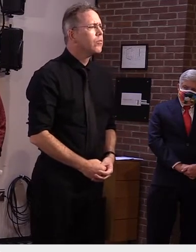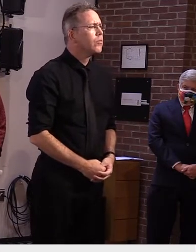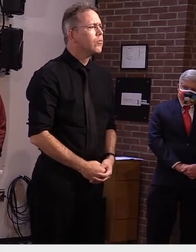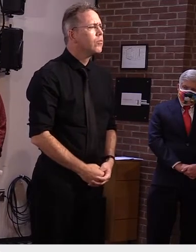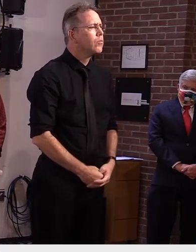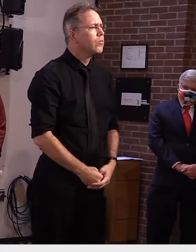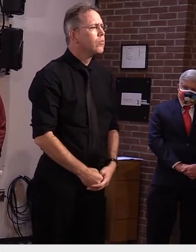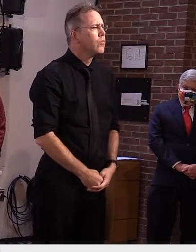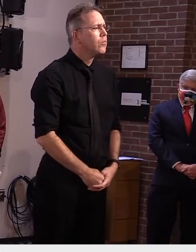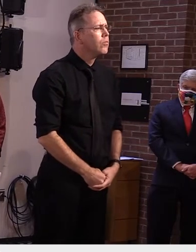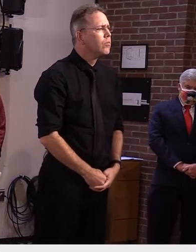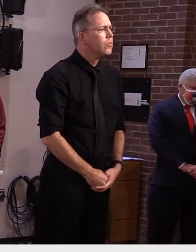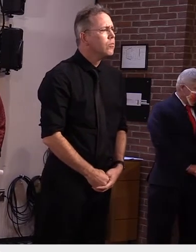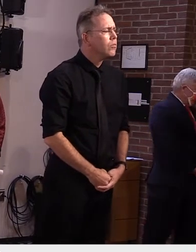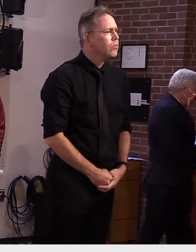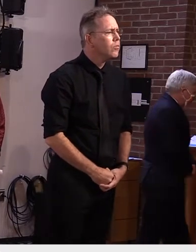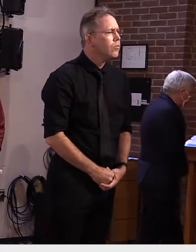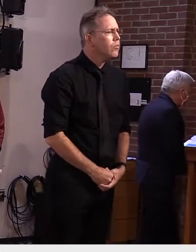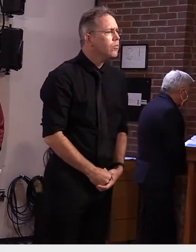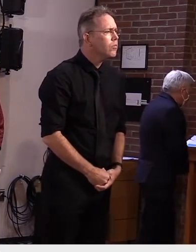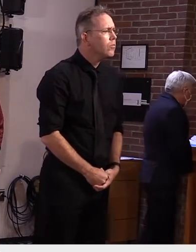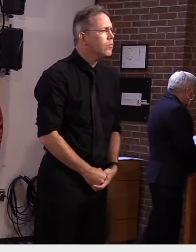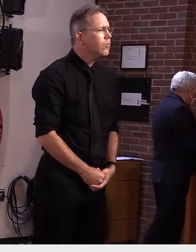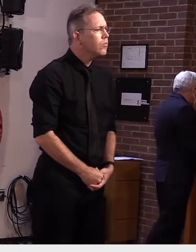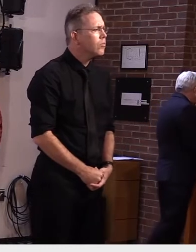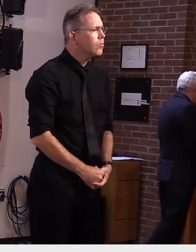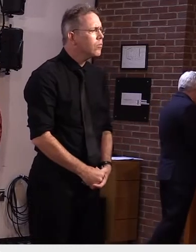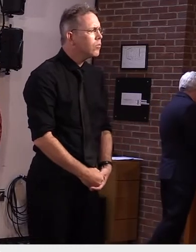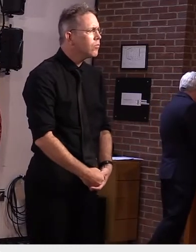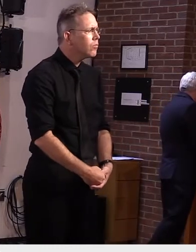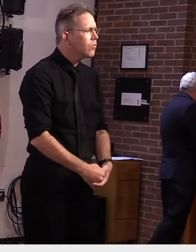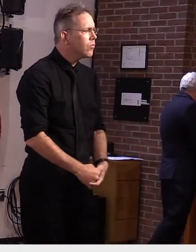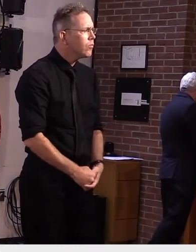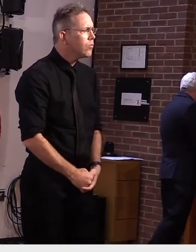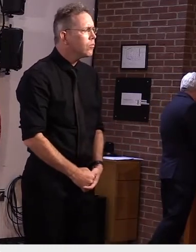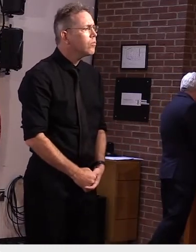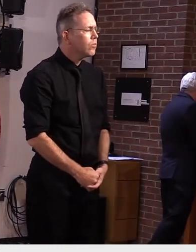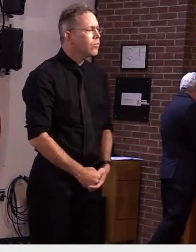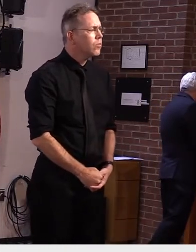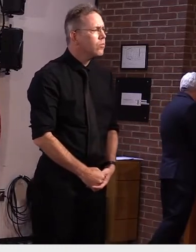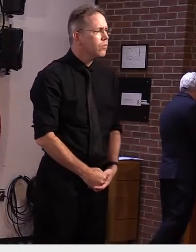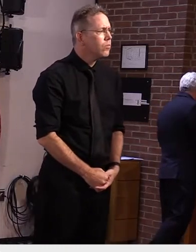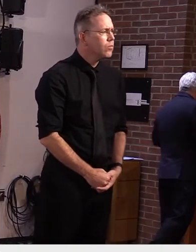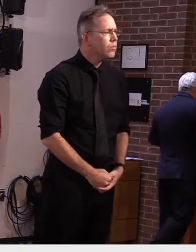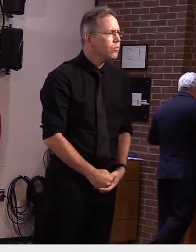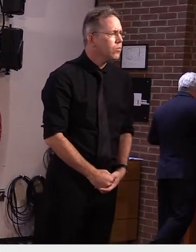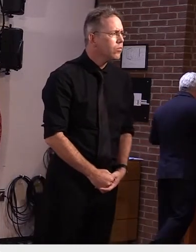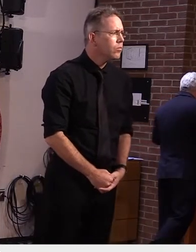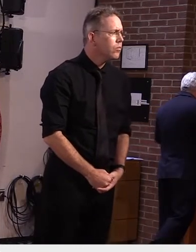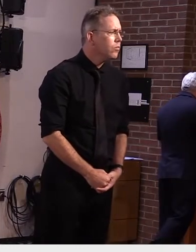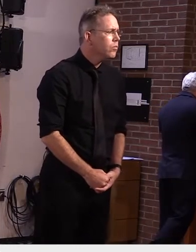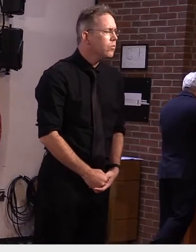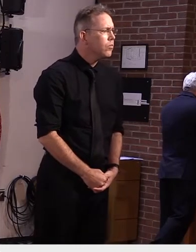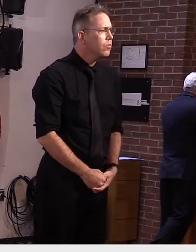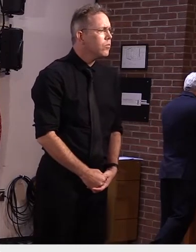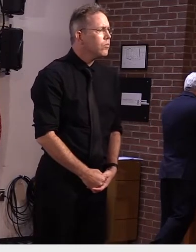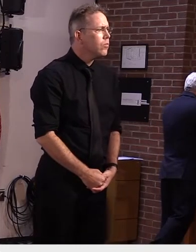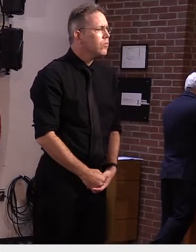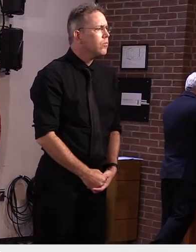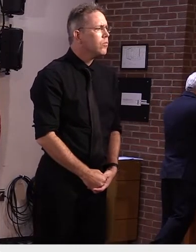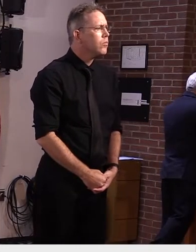facility-wide testing of the skilled nursing facility here in caledonia county where an employee tested positive earlier this week